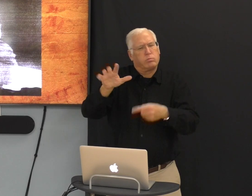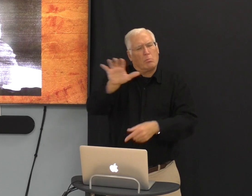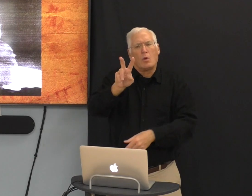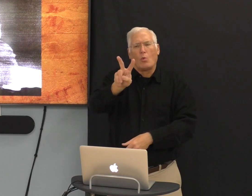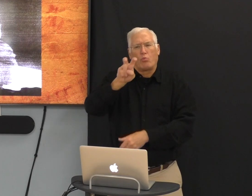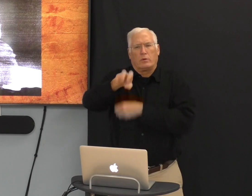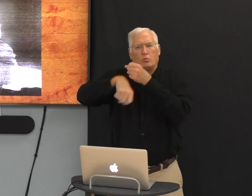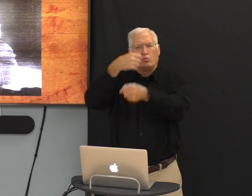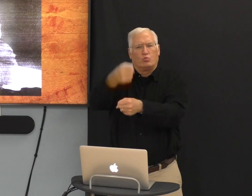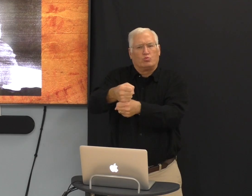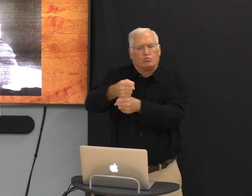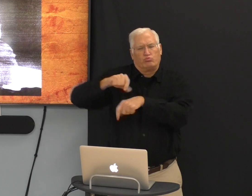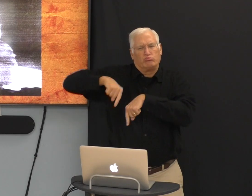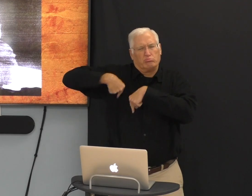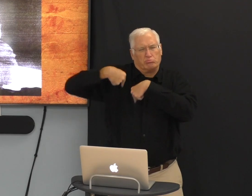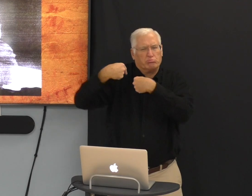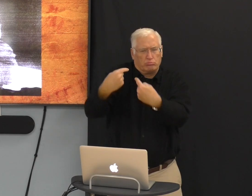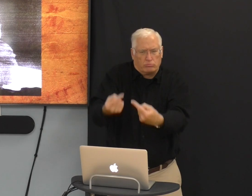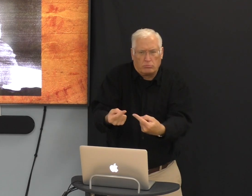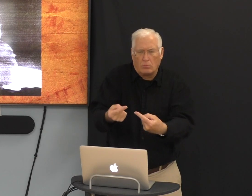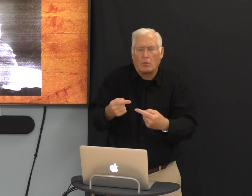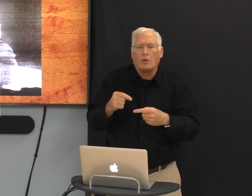for the last 200 years,